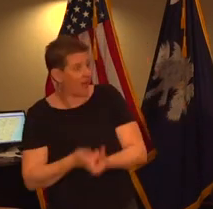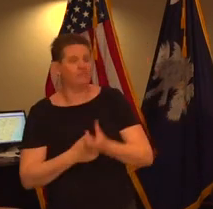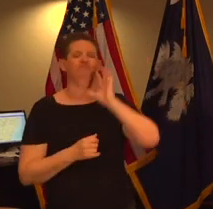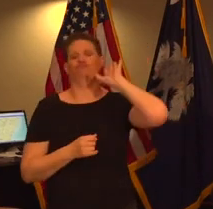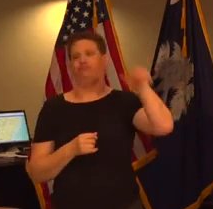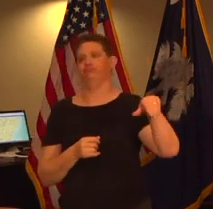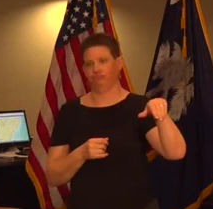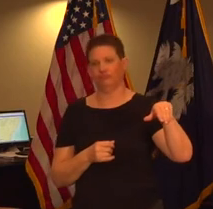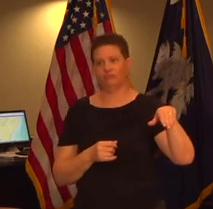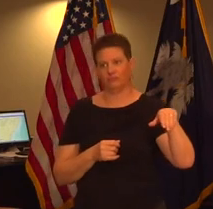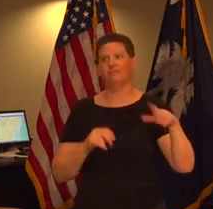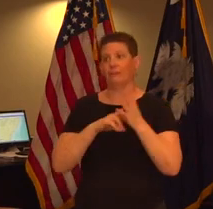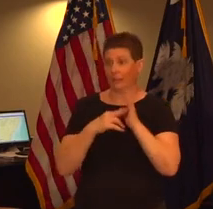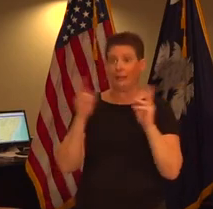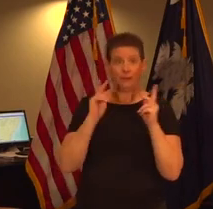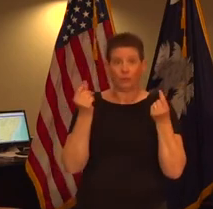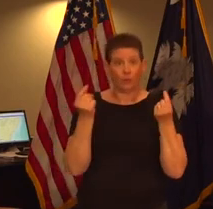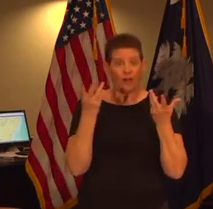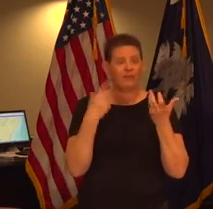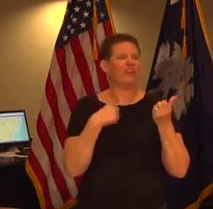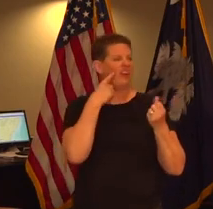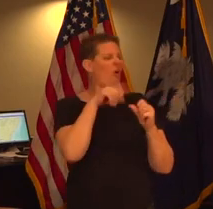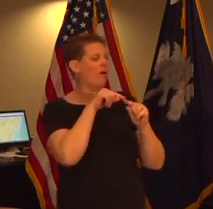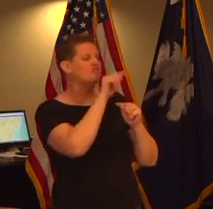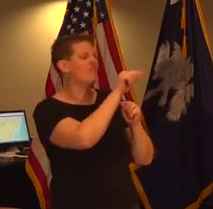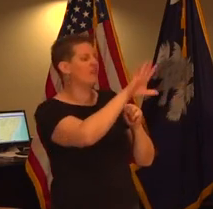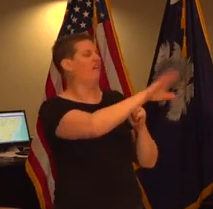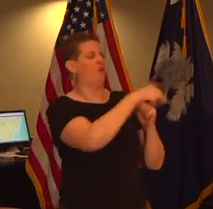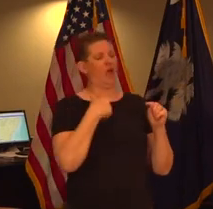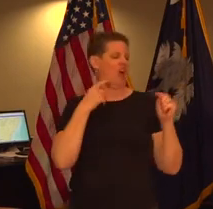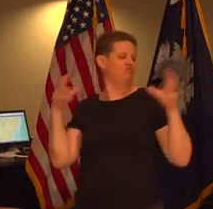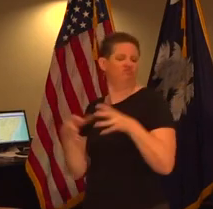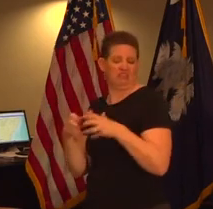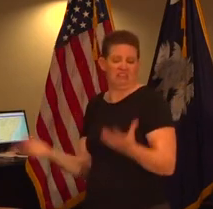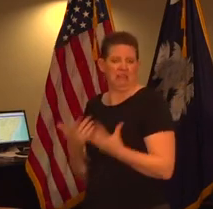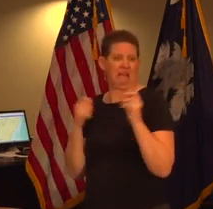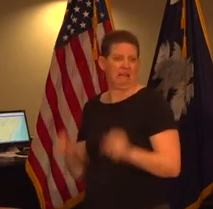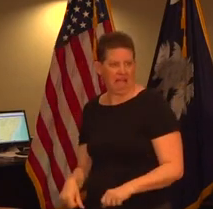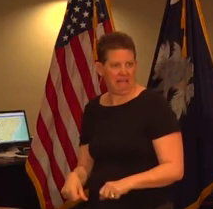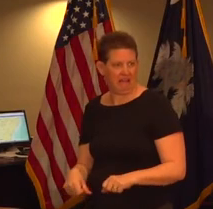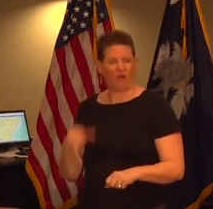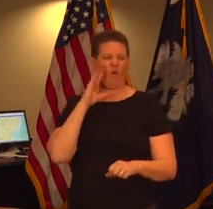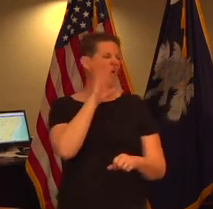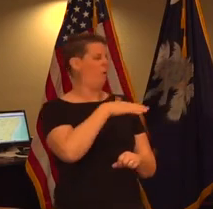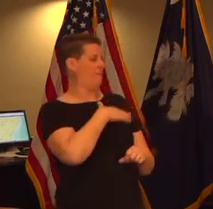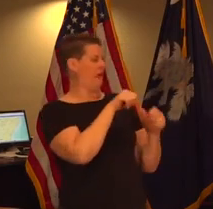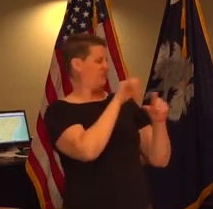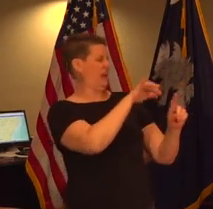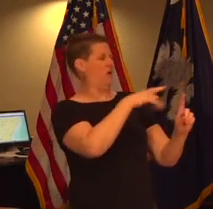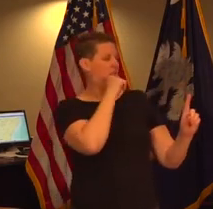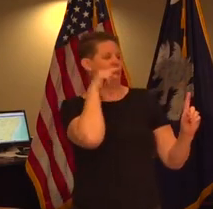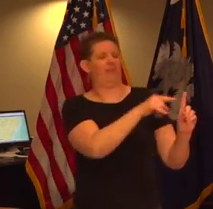people continue to congregate because they have a false sense of security that if their specific i neighborhood is not identified